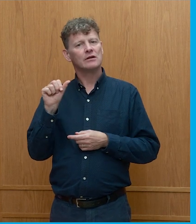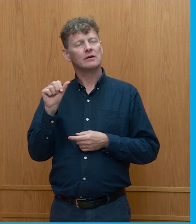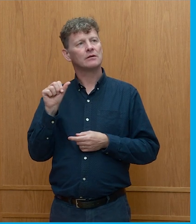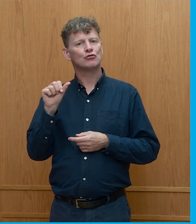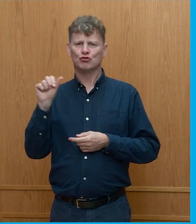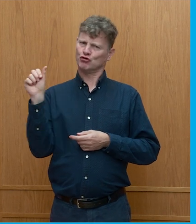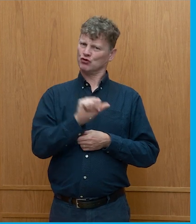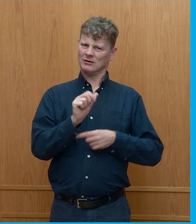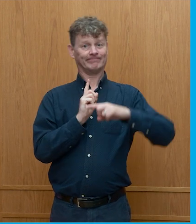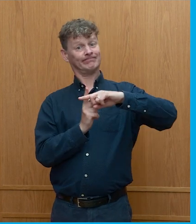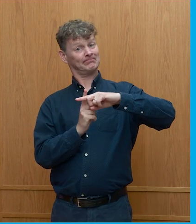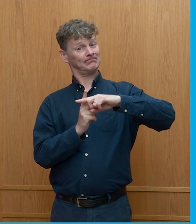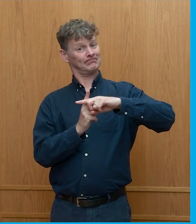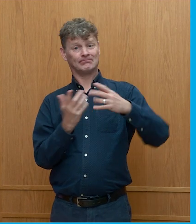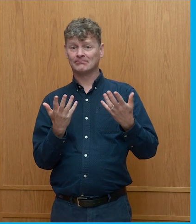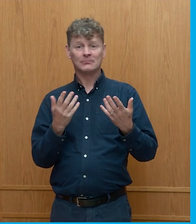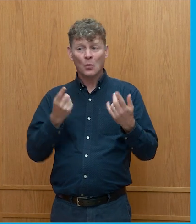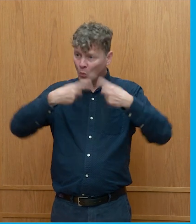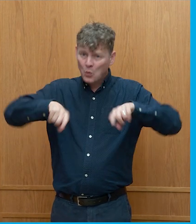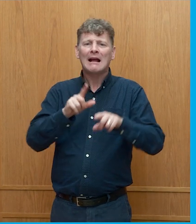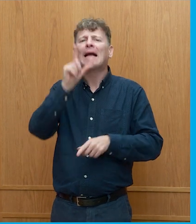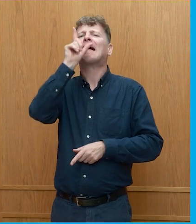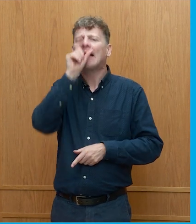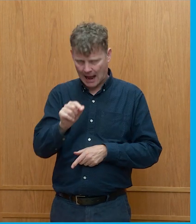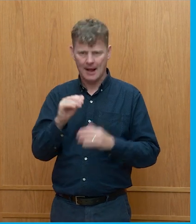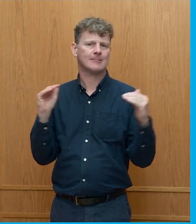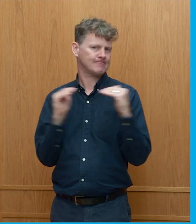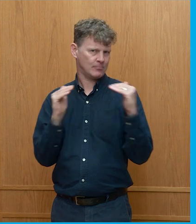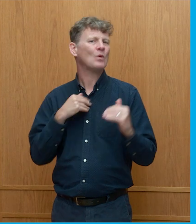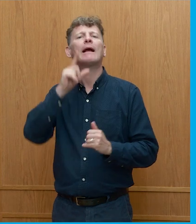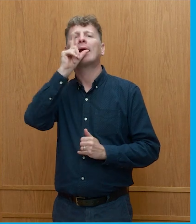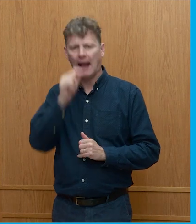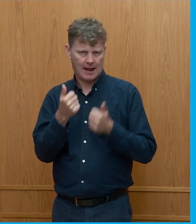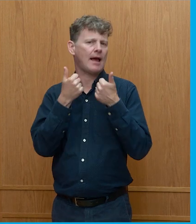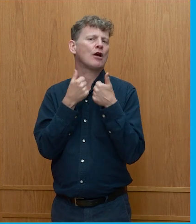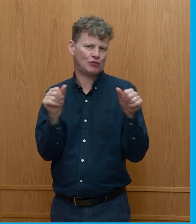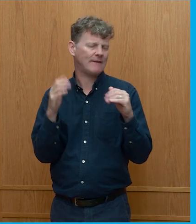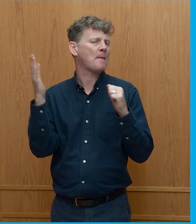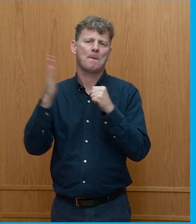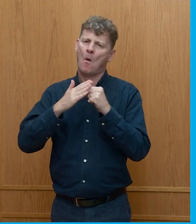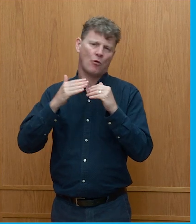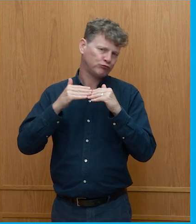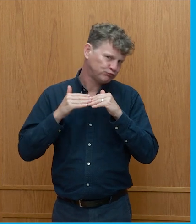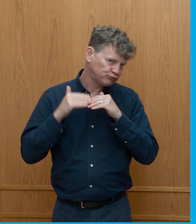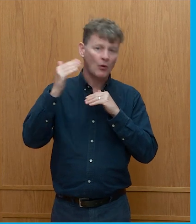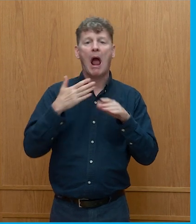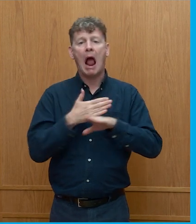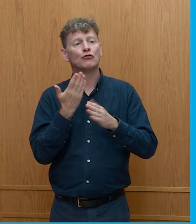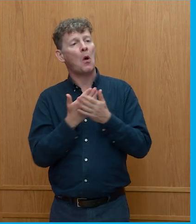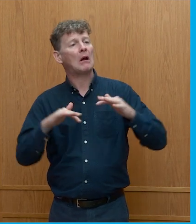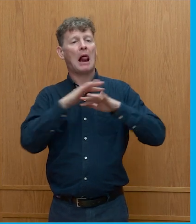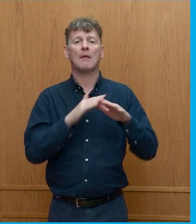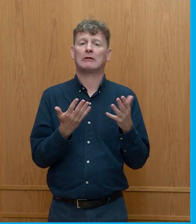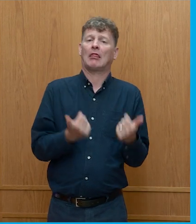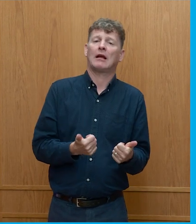optimistic because we have the ability to do this and we can achieve a lot more than just taking action on climate. So,